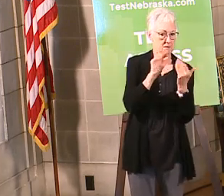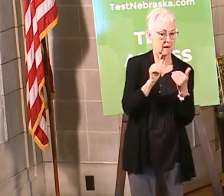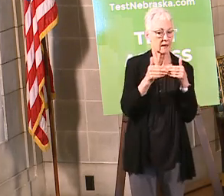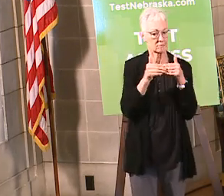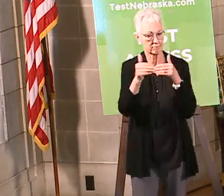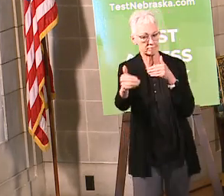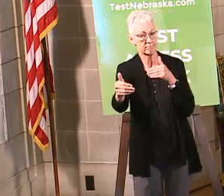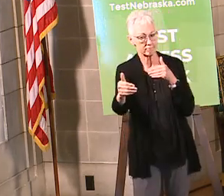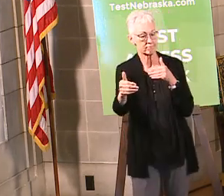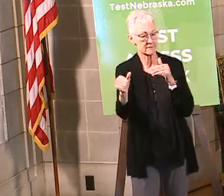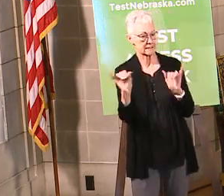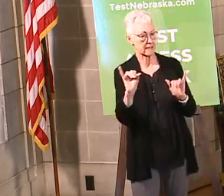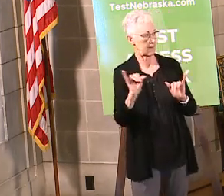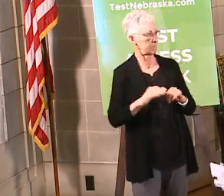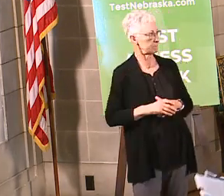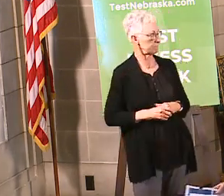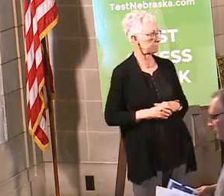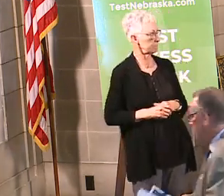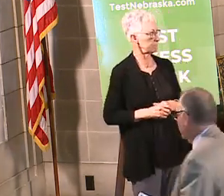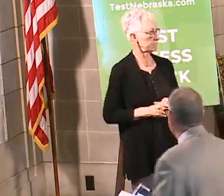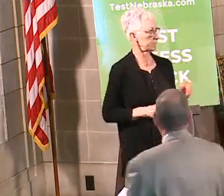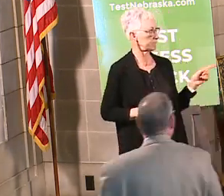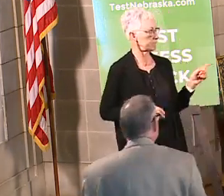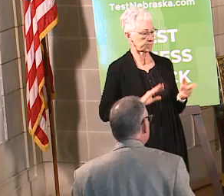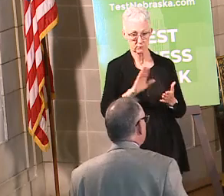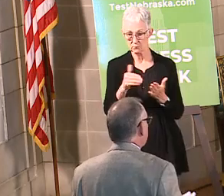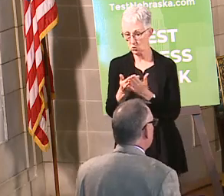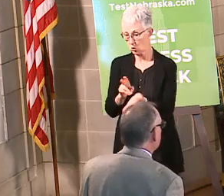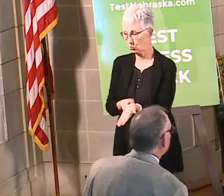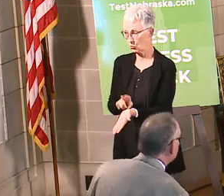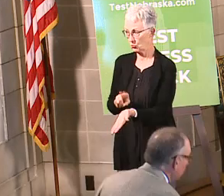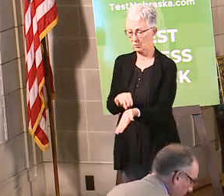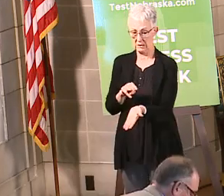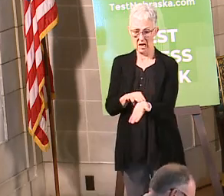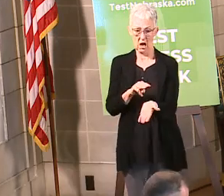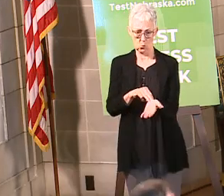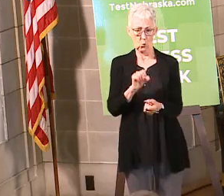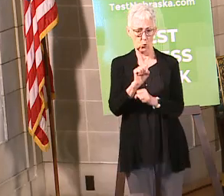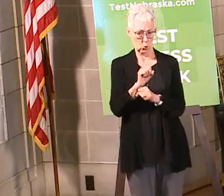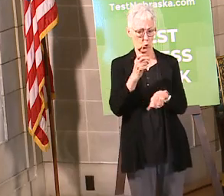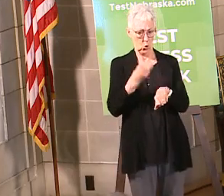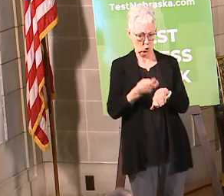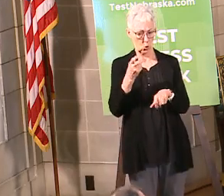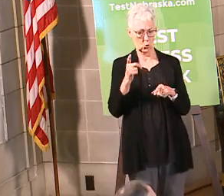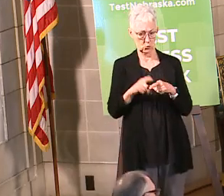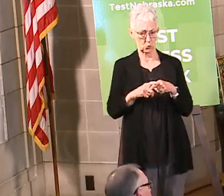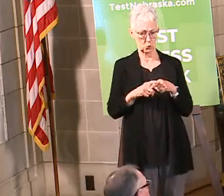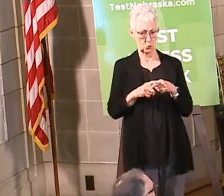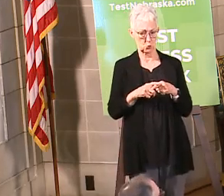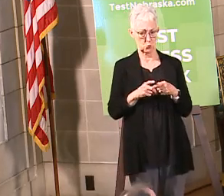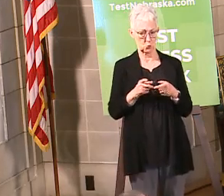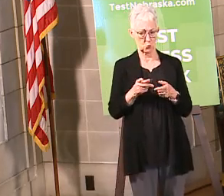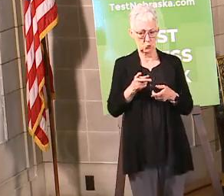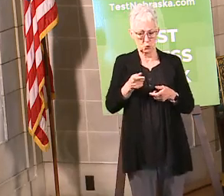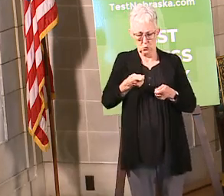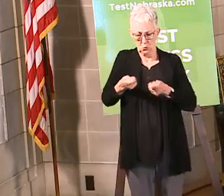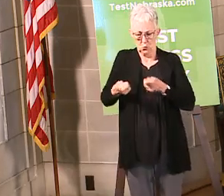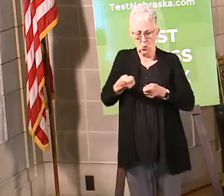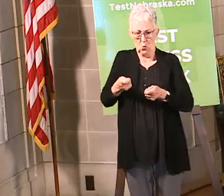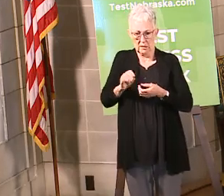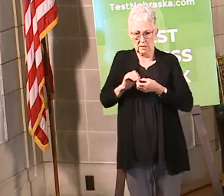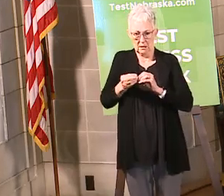And also add all the nurses and doctors who worked very hard to be able to manage all that too. So Fred.